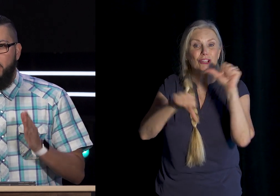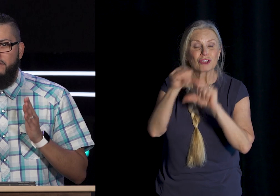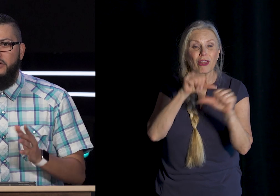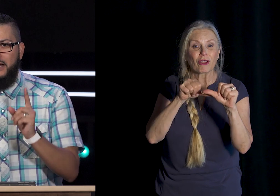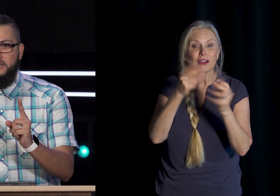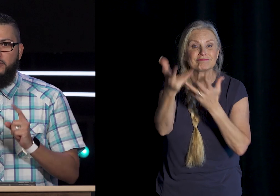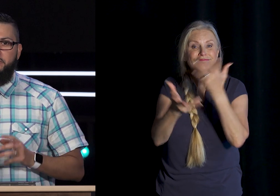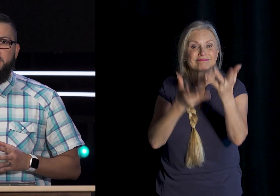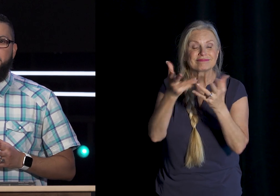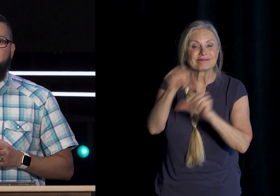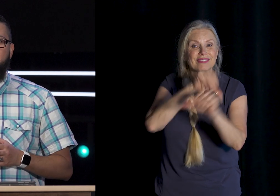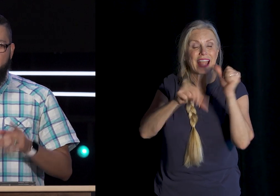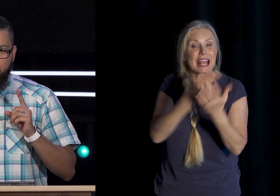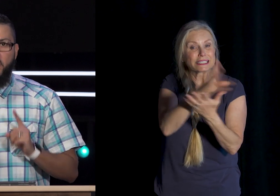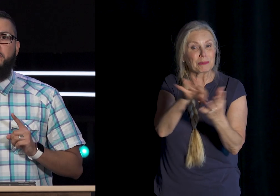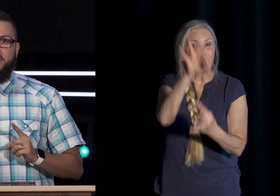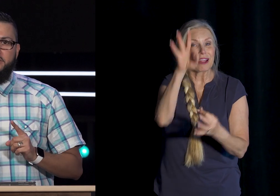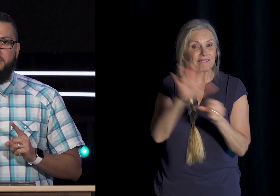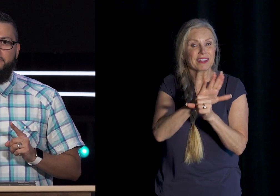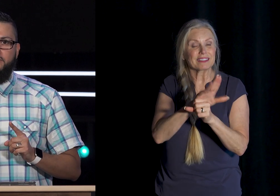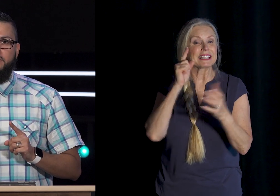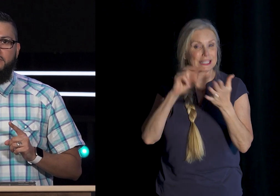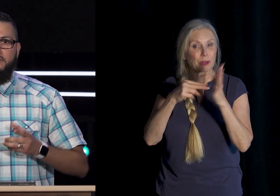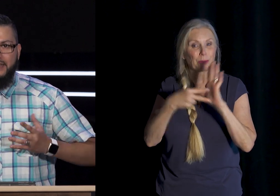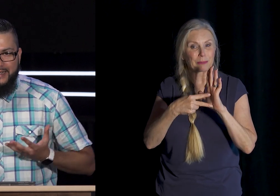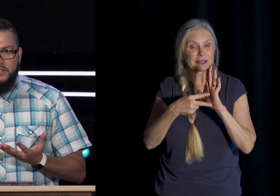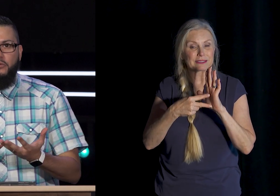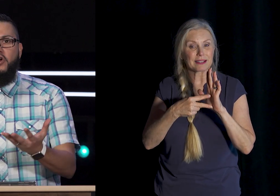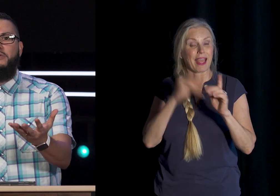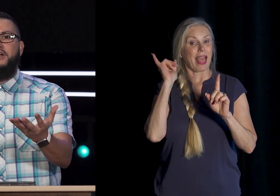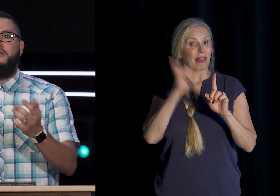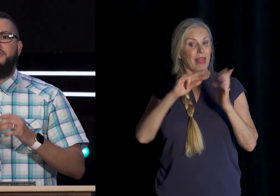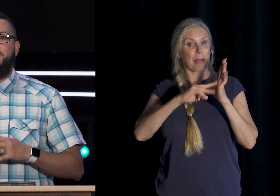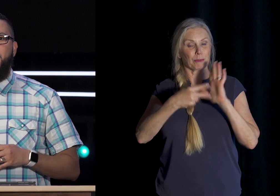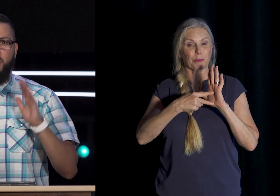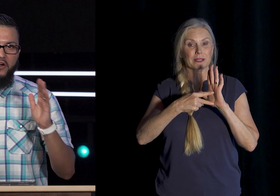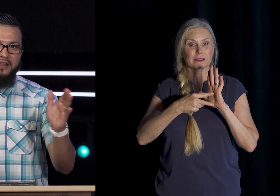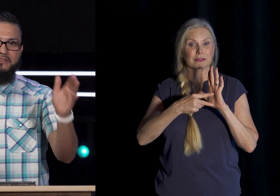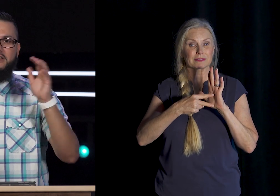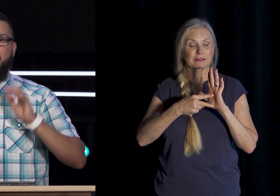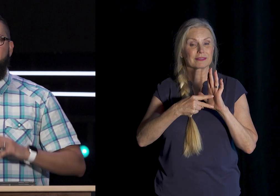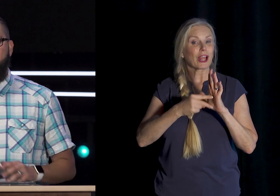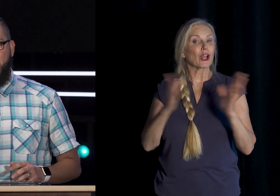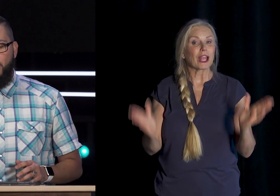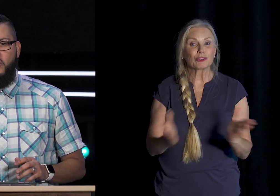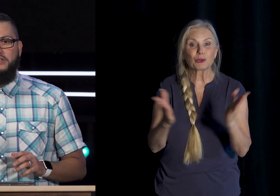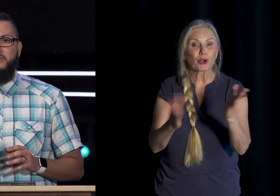Spirit Field Has A Purpose The Purpose Is To Encourage Others With Our Lifestyle And The Words That We